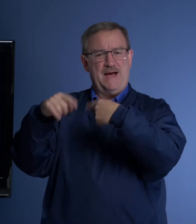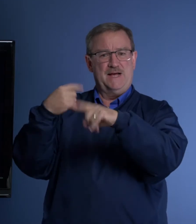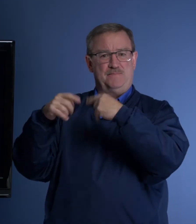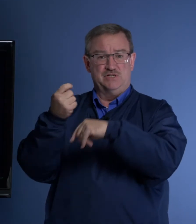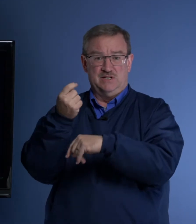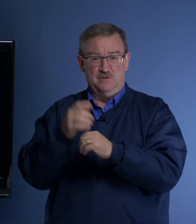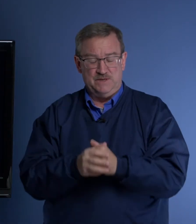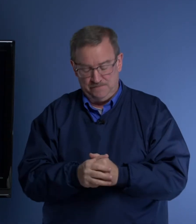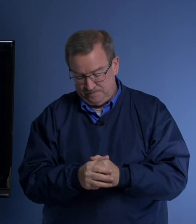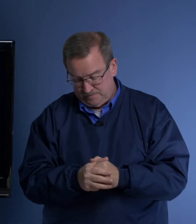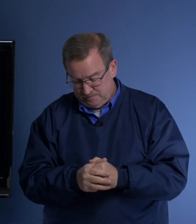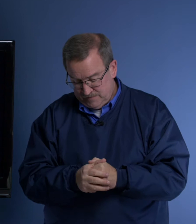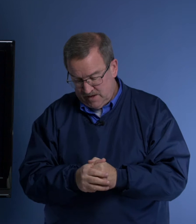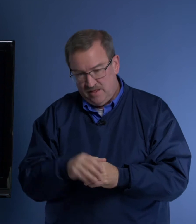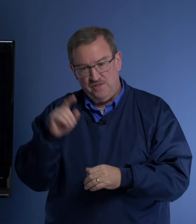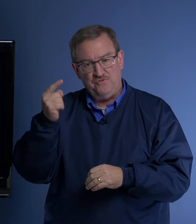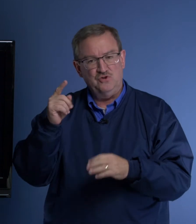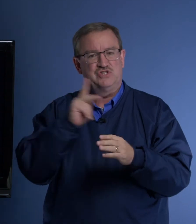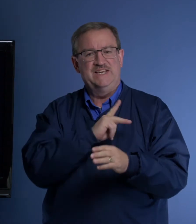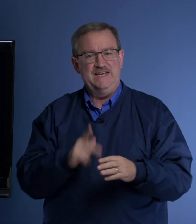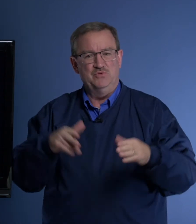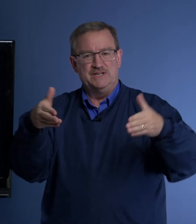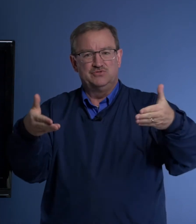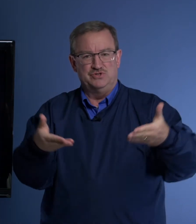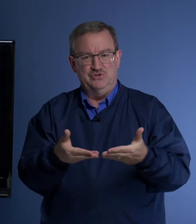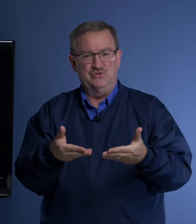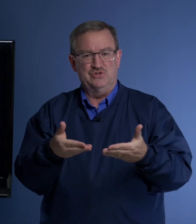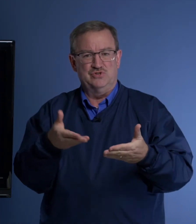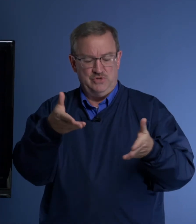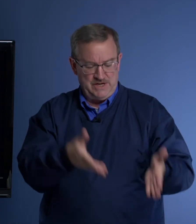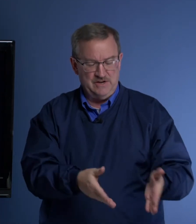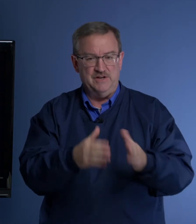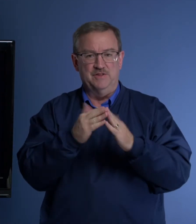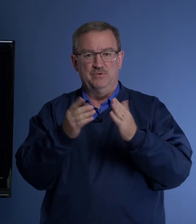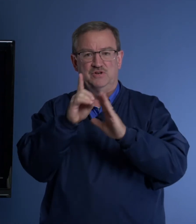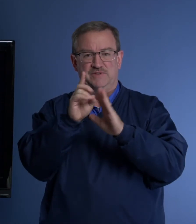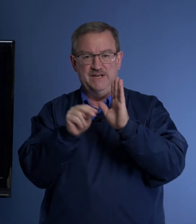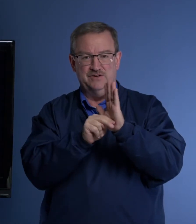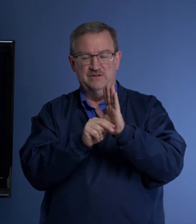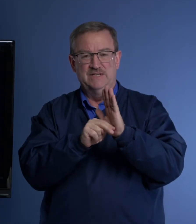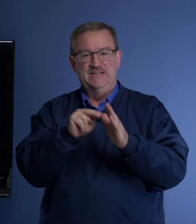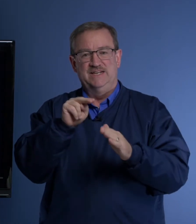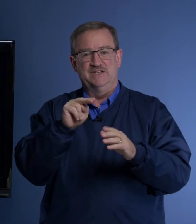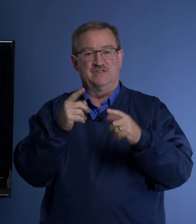back up just a little bit. The first king we're introduced to here in the book of Daniel is the